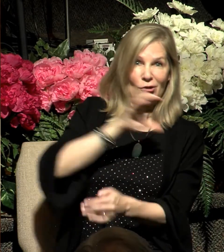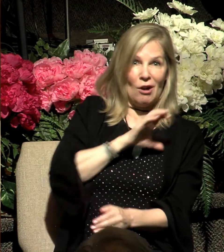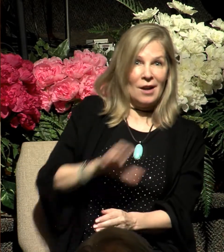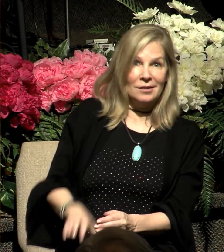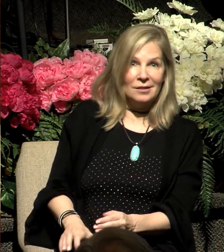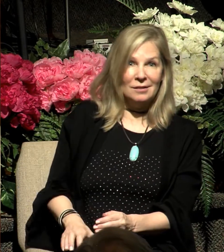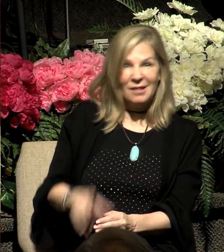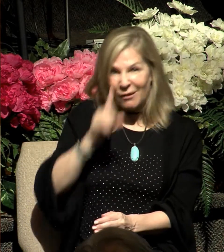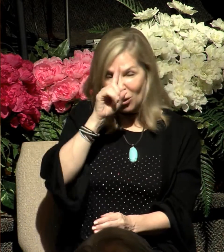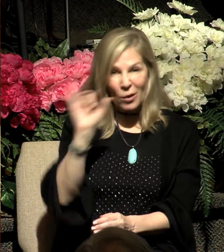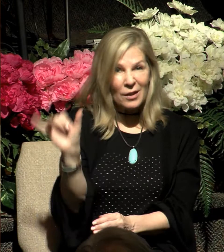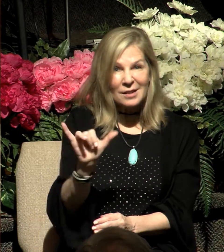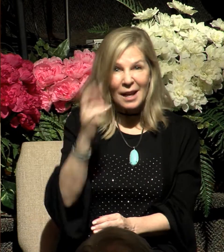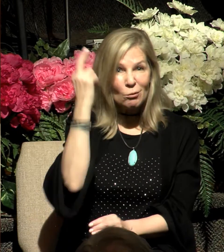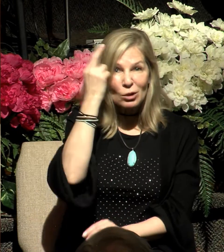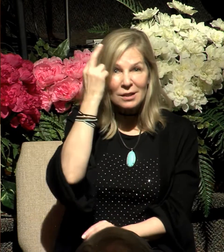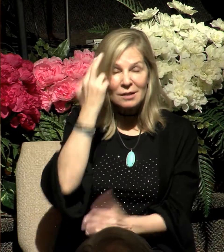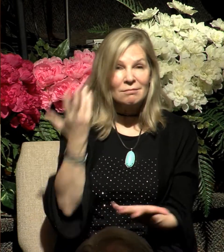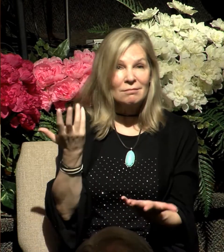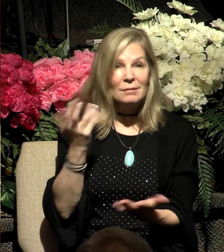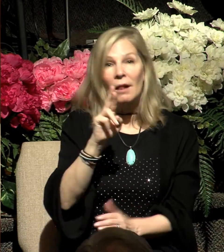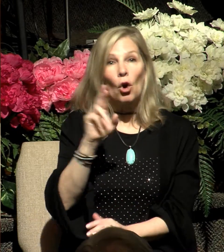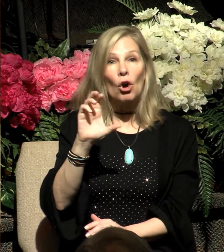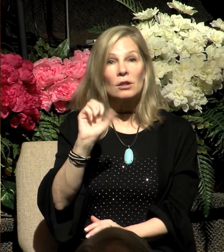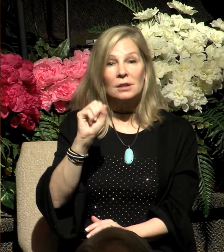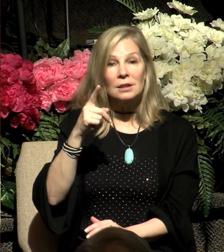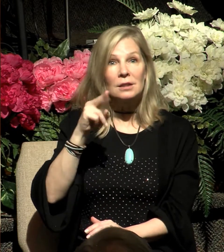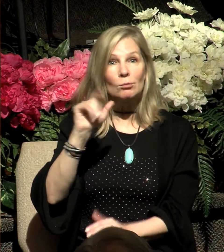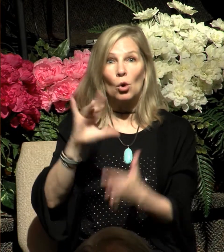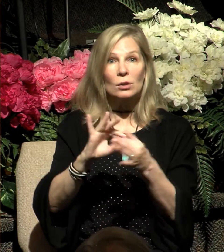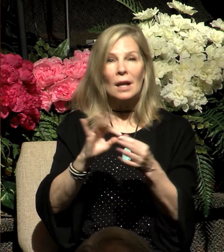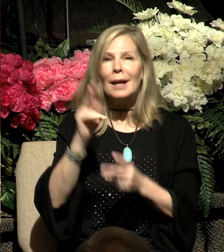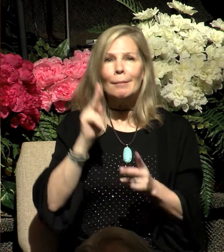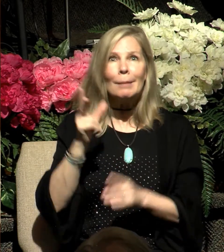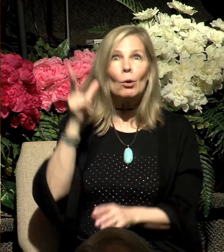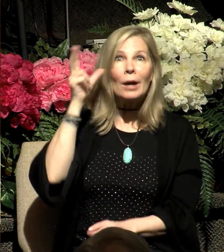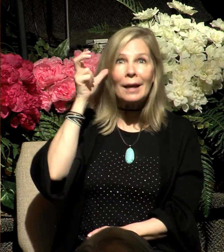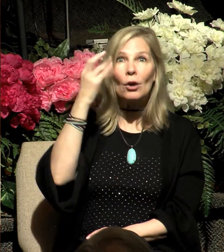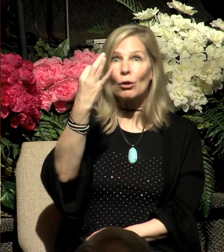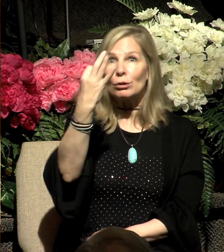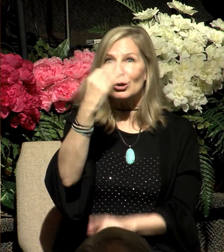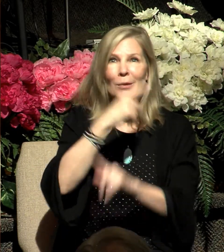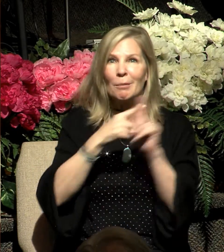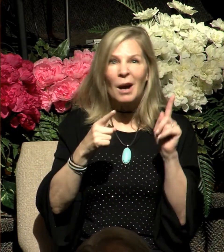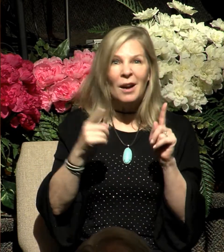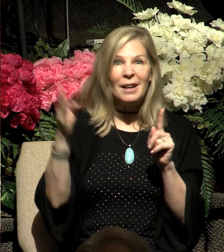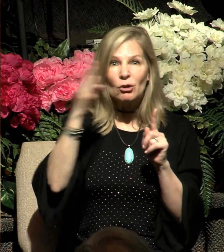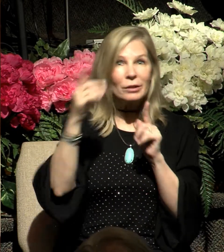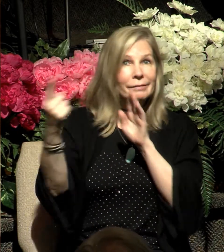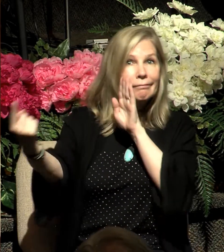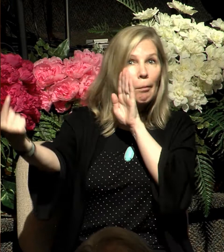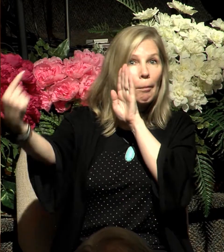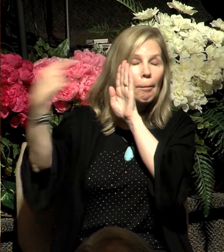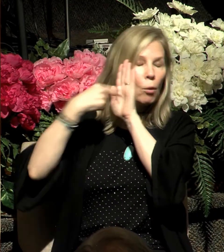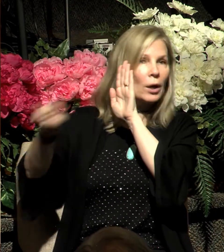reason. As R.C. Sproul said, there are people in churches who hear the sermons, but it never gets past, he said, the outer canal